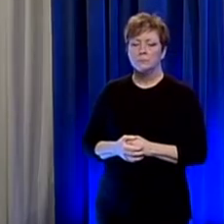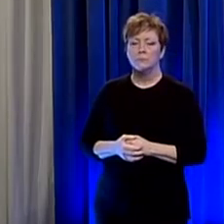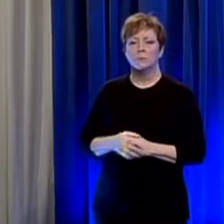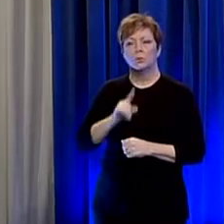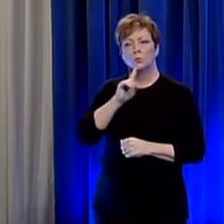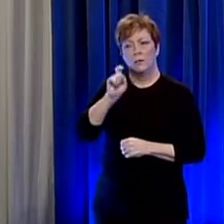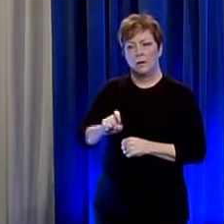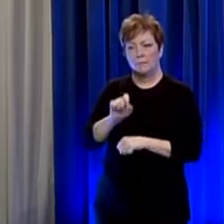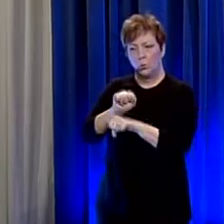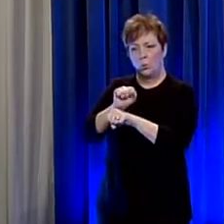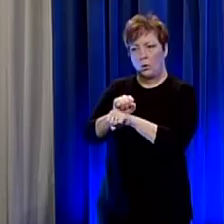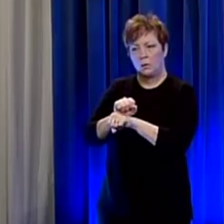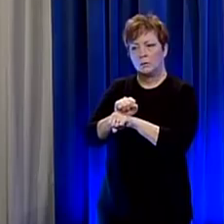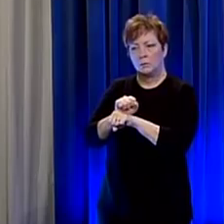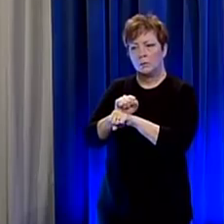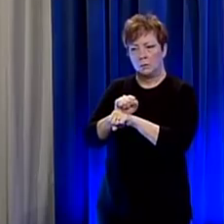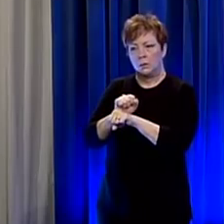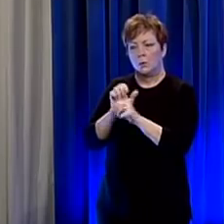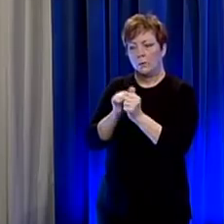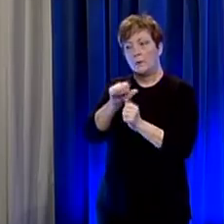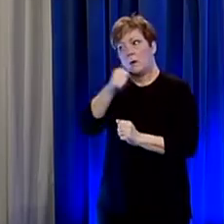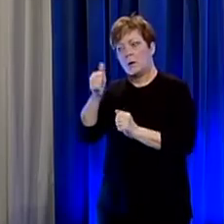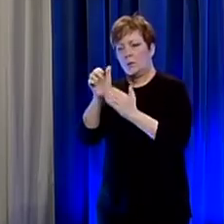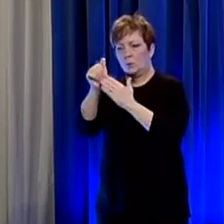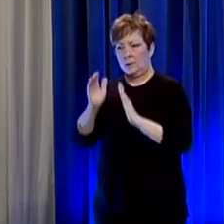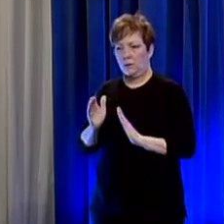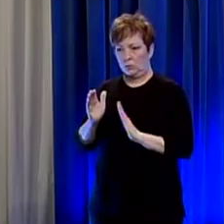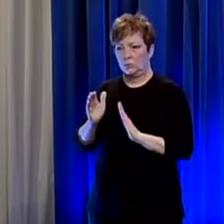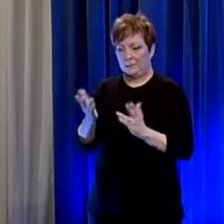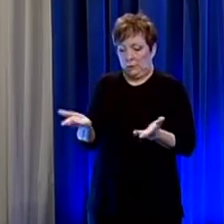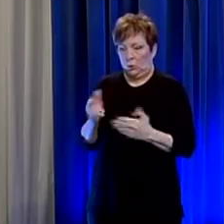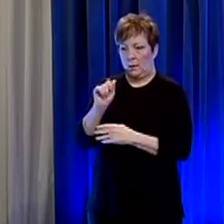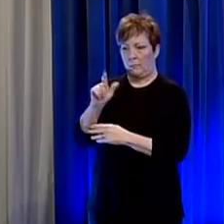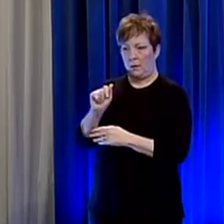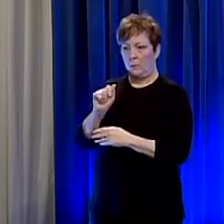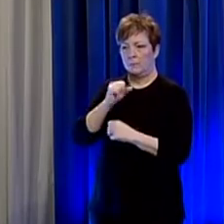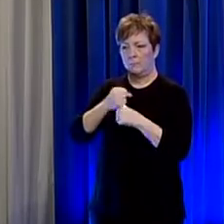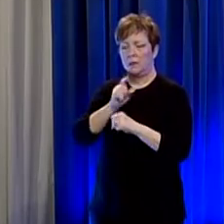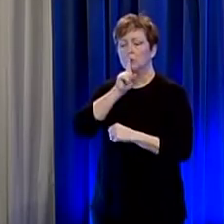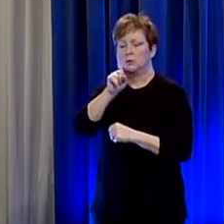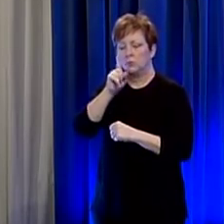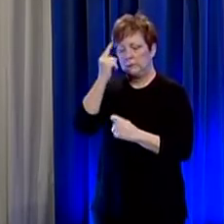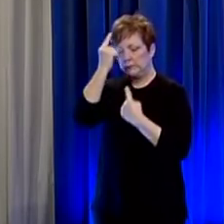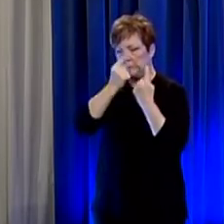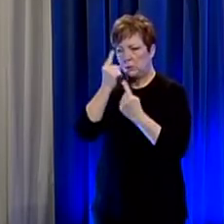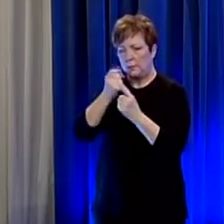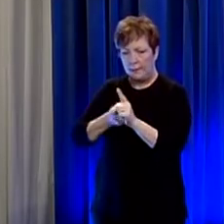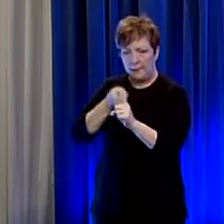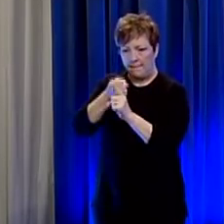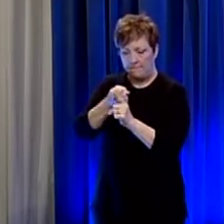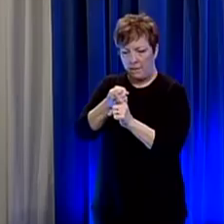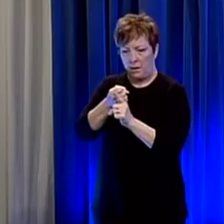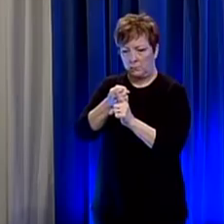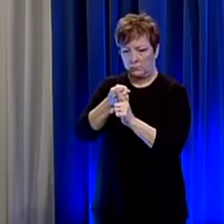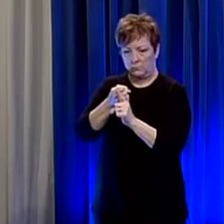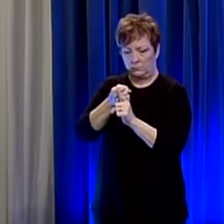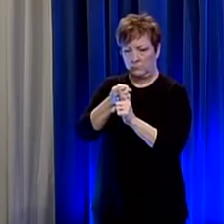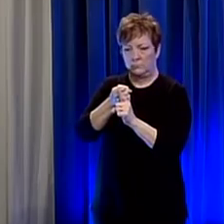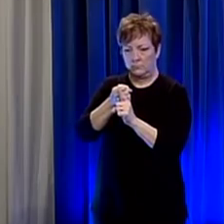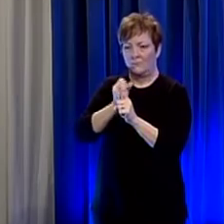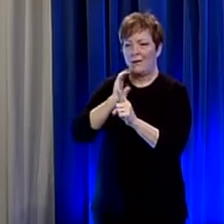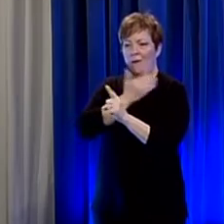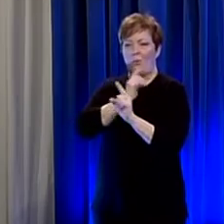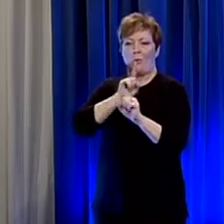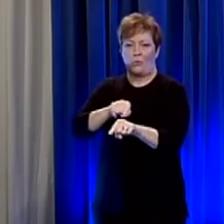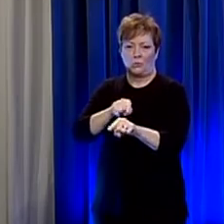work very closely with other leaders in our state to make sure that we are seriously considering the impact of any health orders that we issue we spend